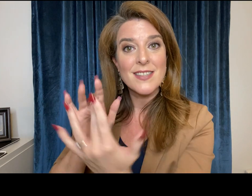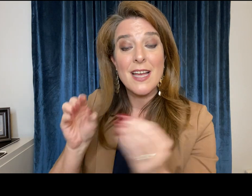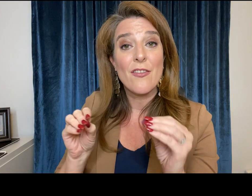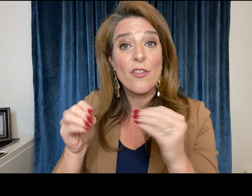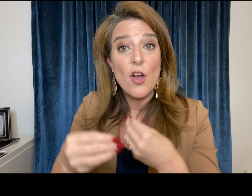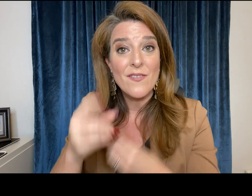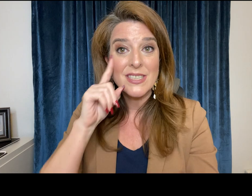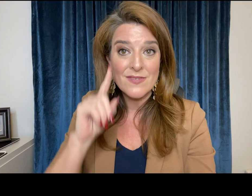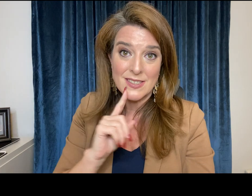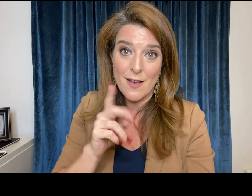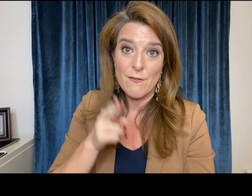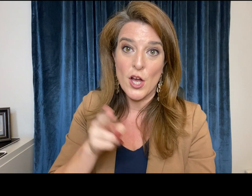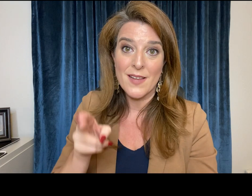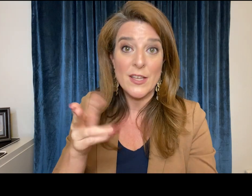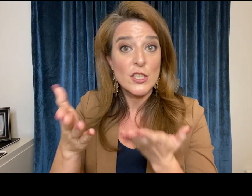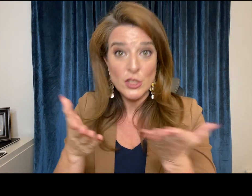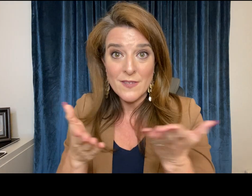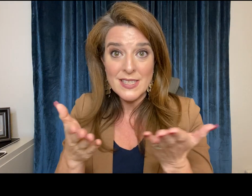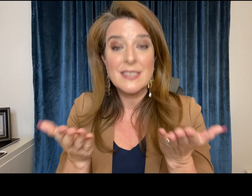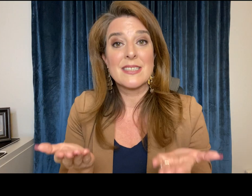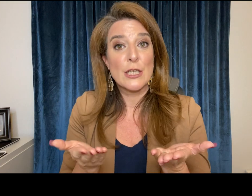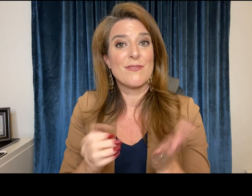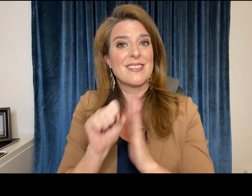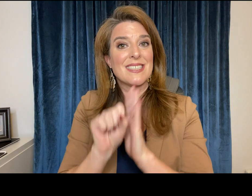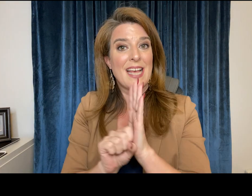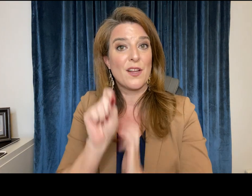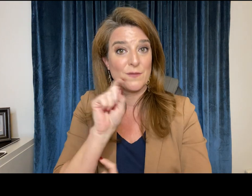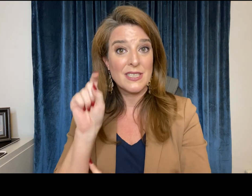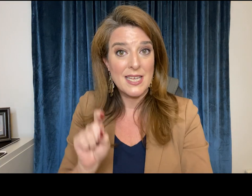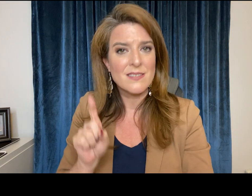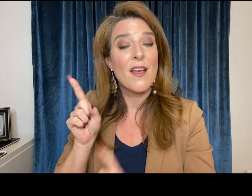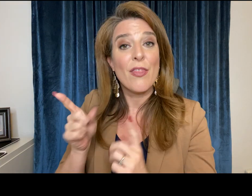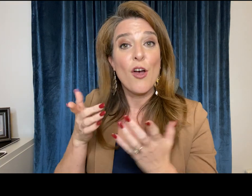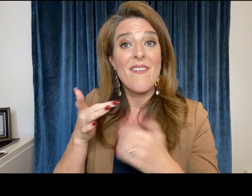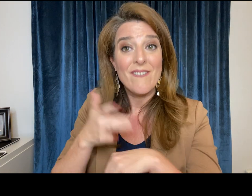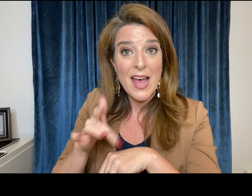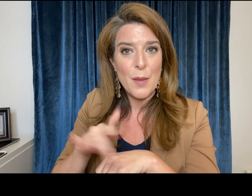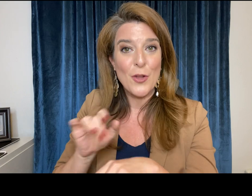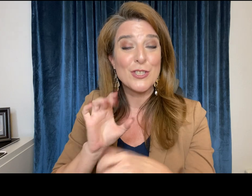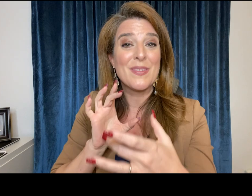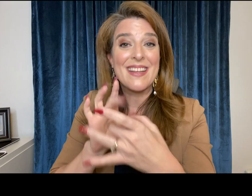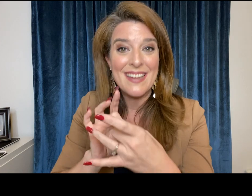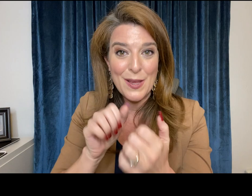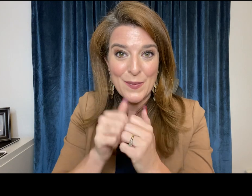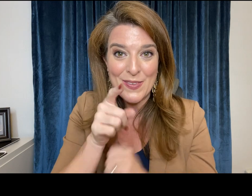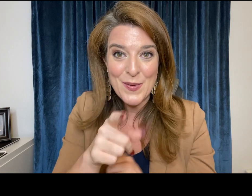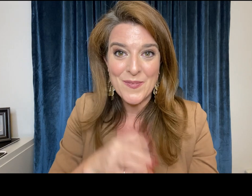problem and you would contact the office for deaf and hard of hearing services here in the state of Texas they would be